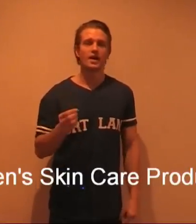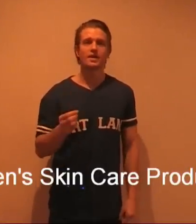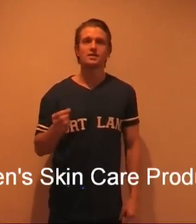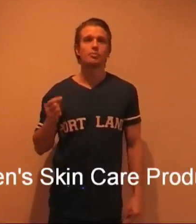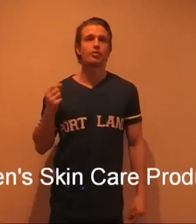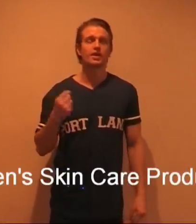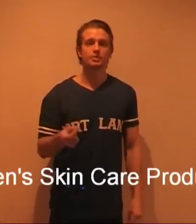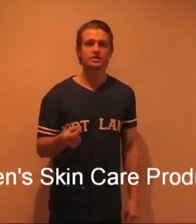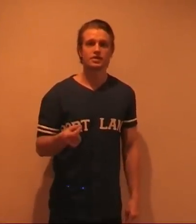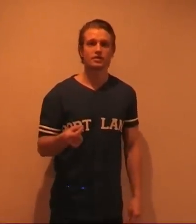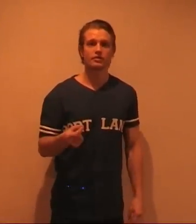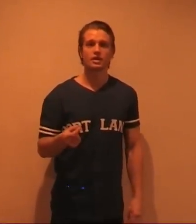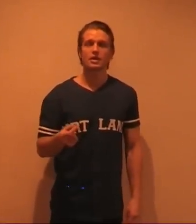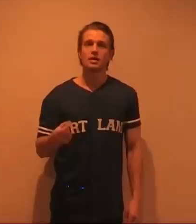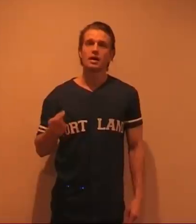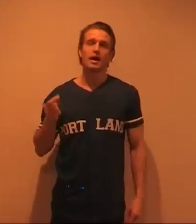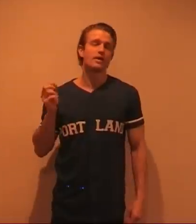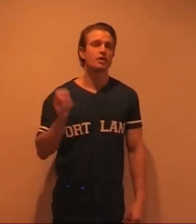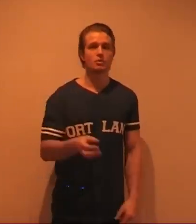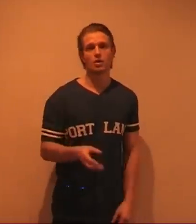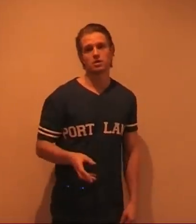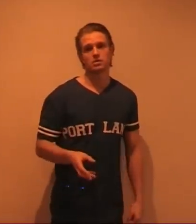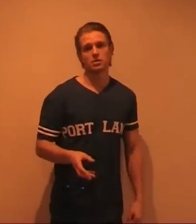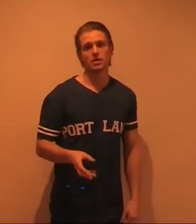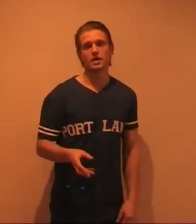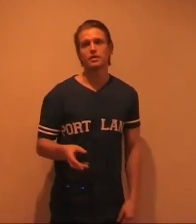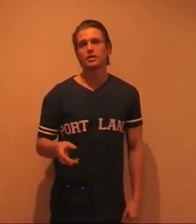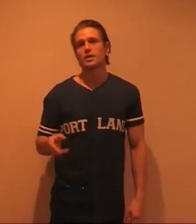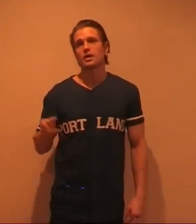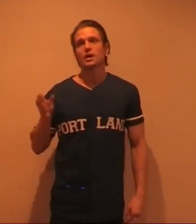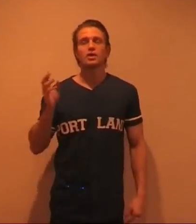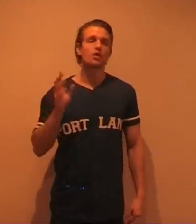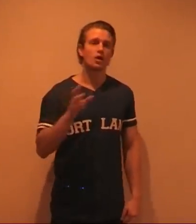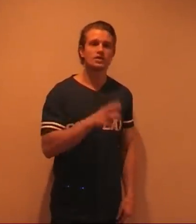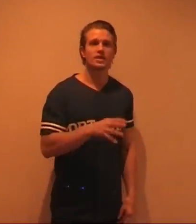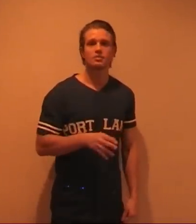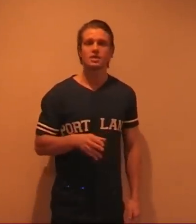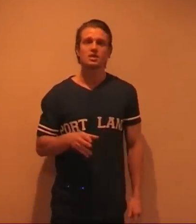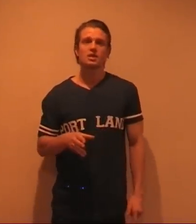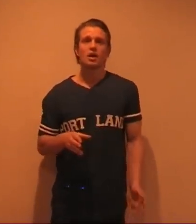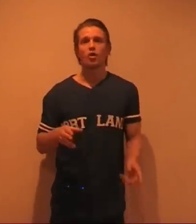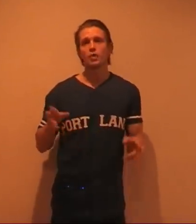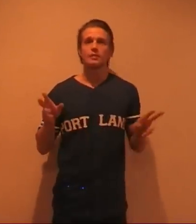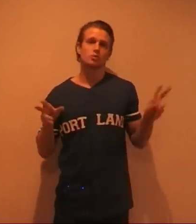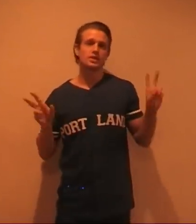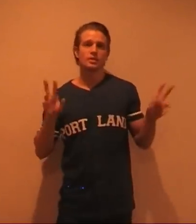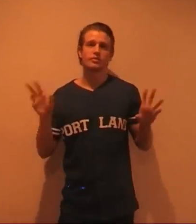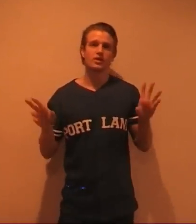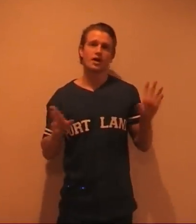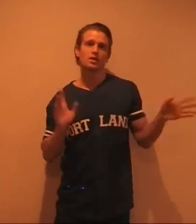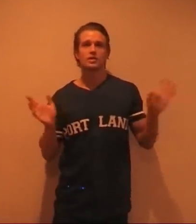end, they're pretty expensive and they really work. Alright. A lot of guys say to me oh but I'm twenty something I don't